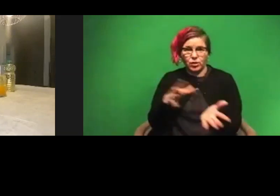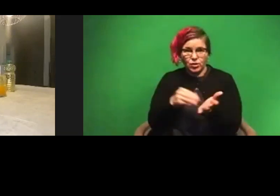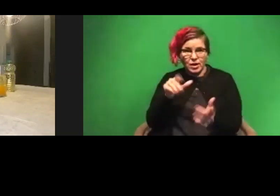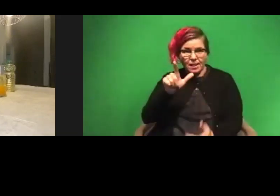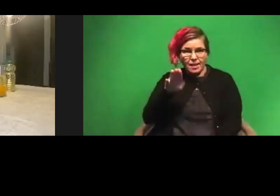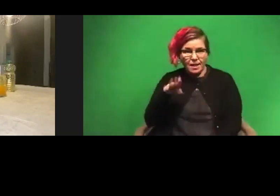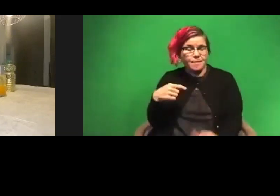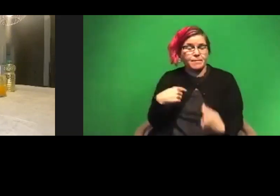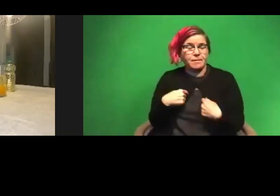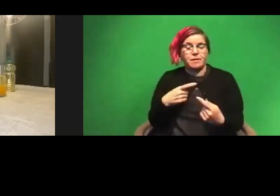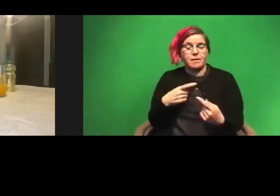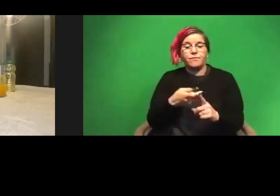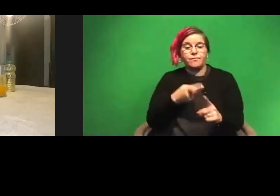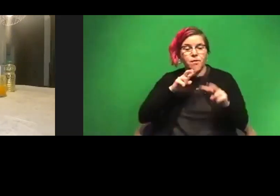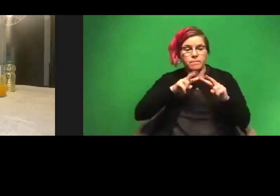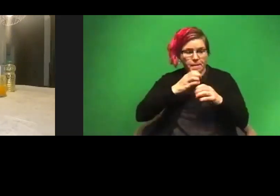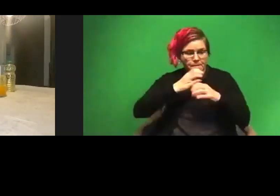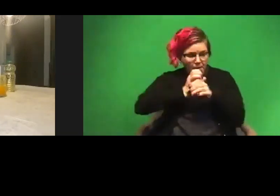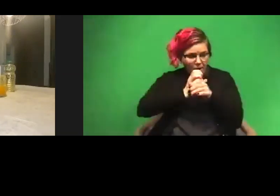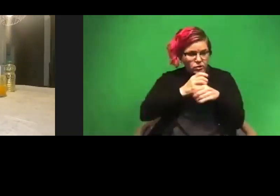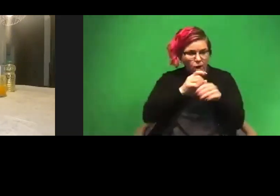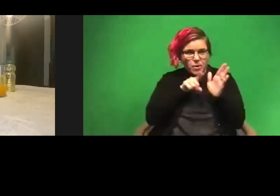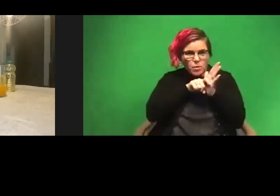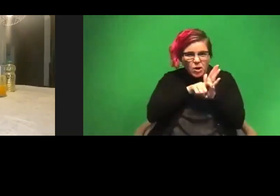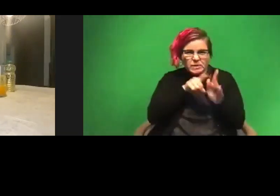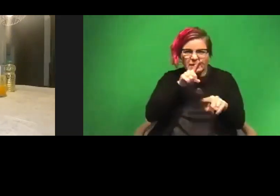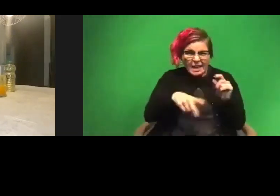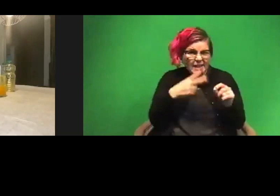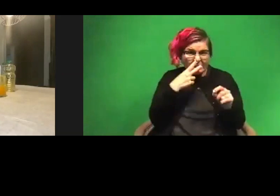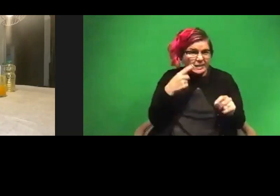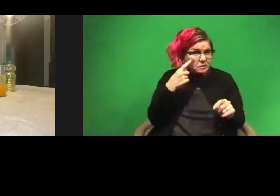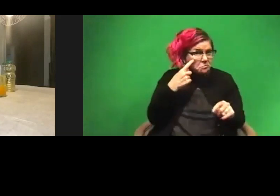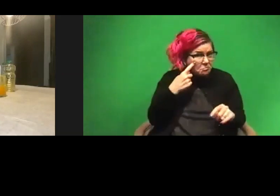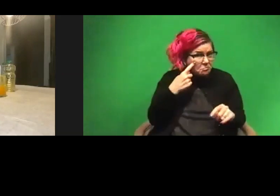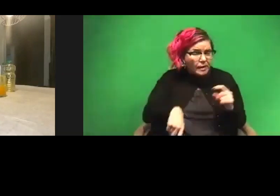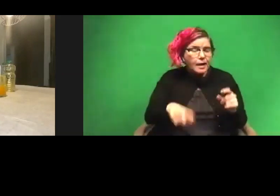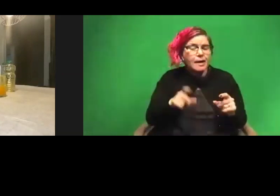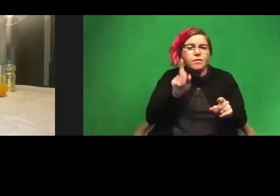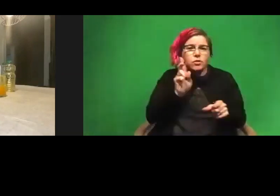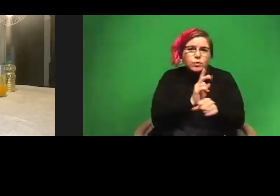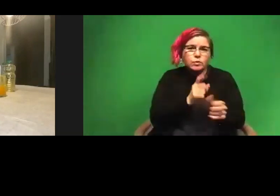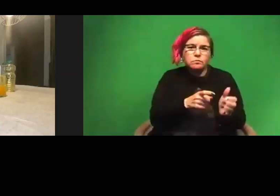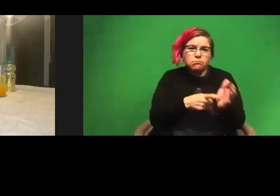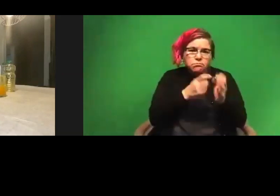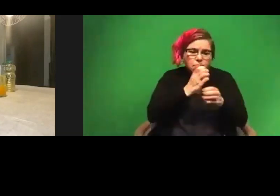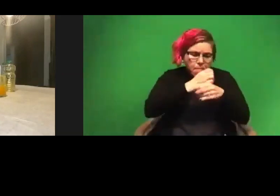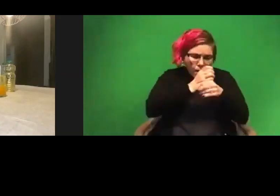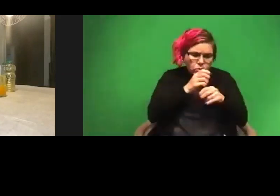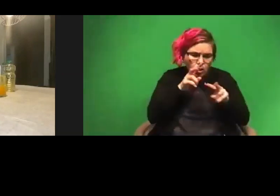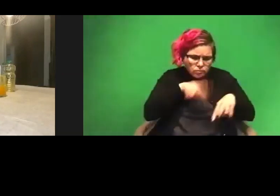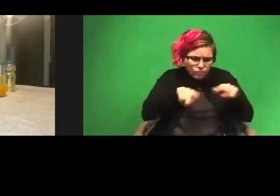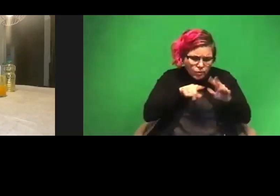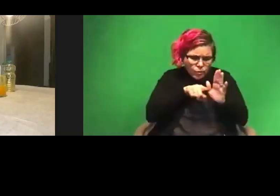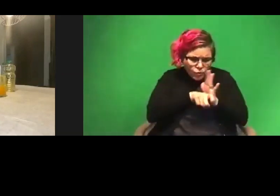looking at microscopic worms, worms that you cannot see with the naked eye. had to use a microscope to view these worms, to